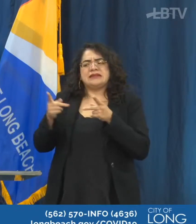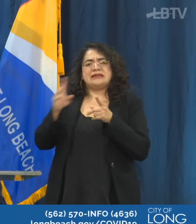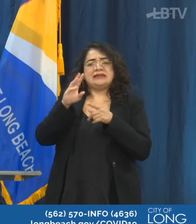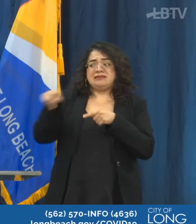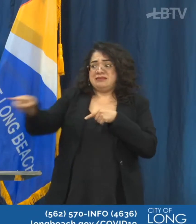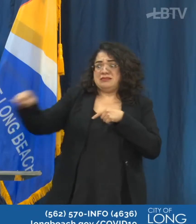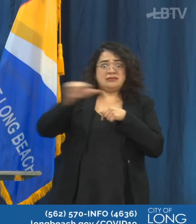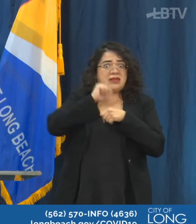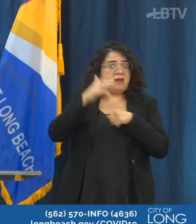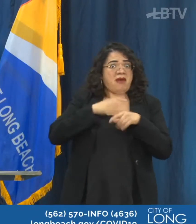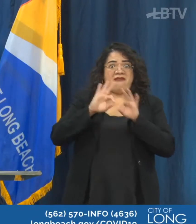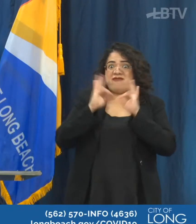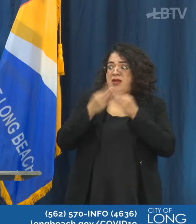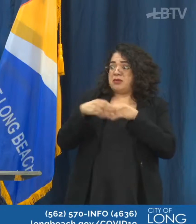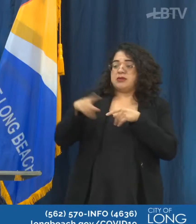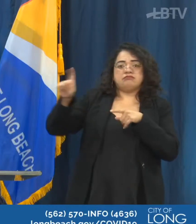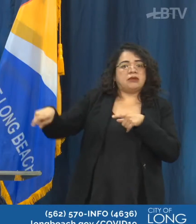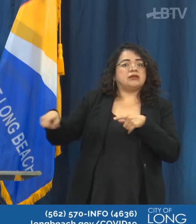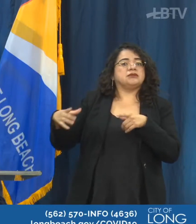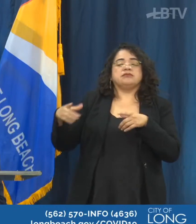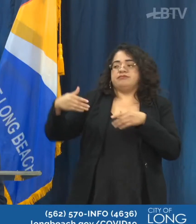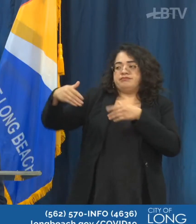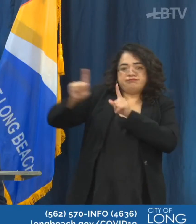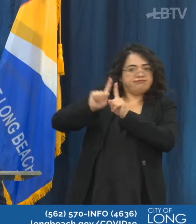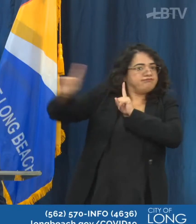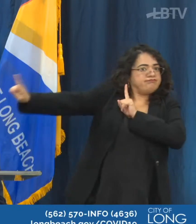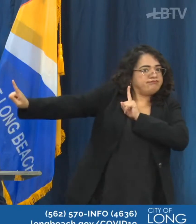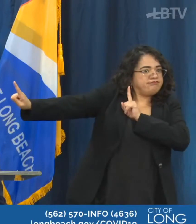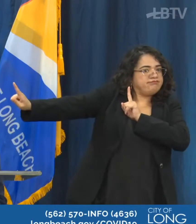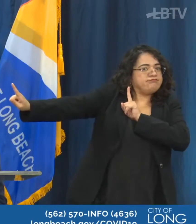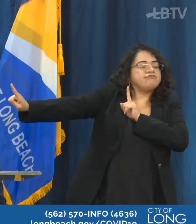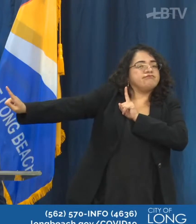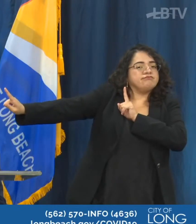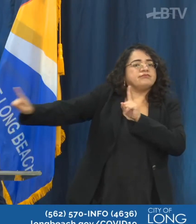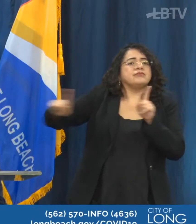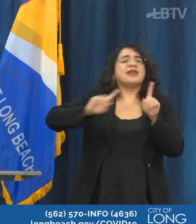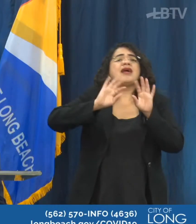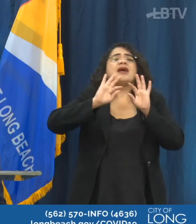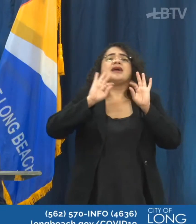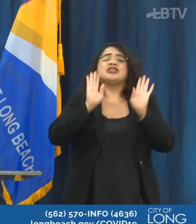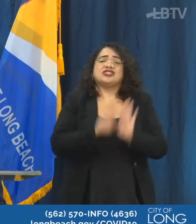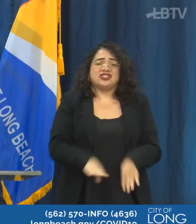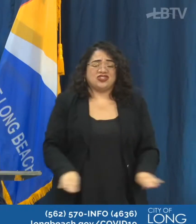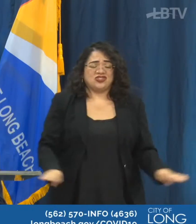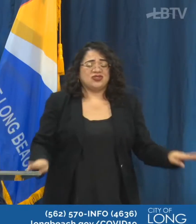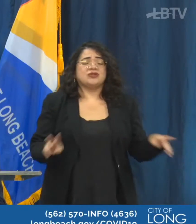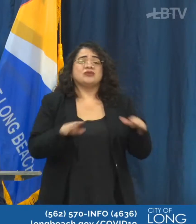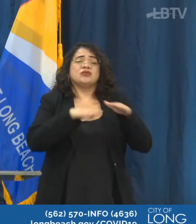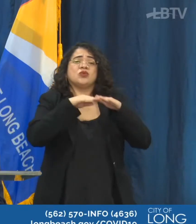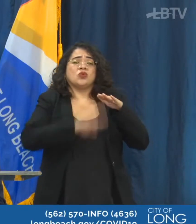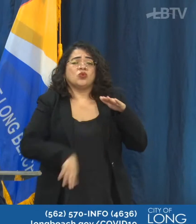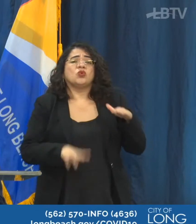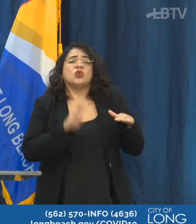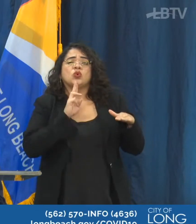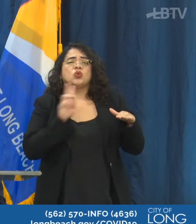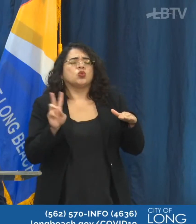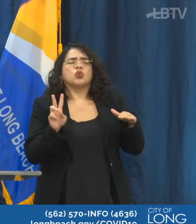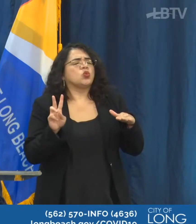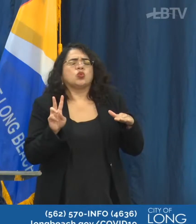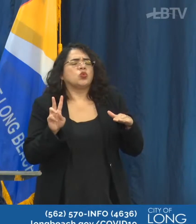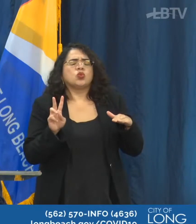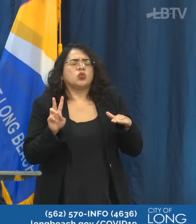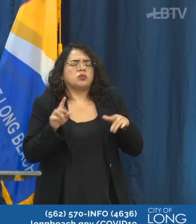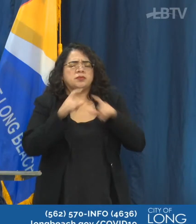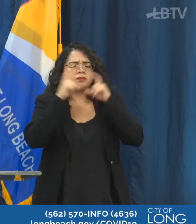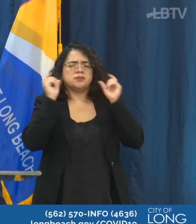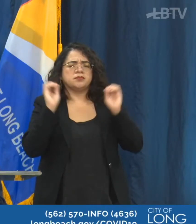of your household. Certain individuals are exempt from wearing face coverings. These include young children who are two years old or younger. Those